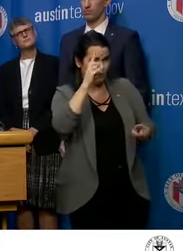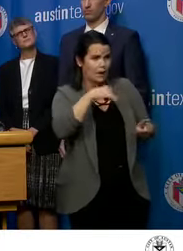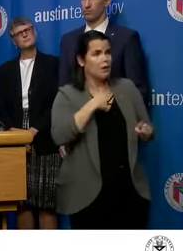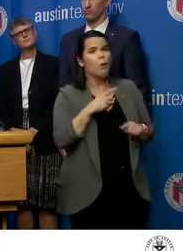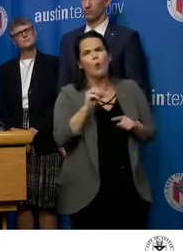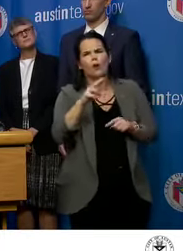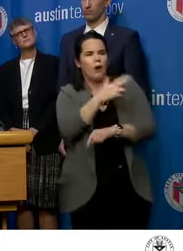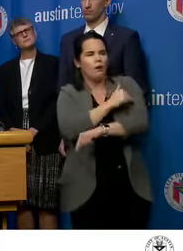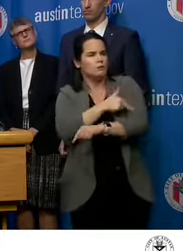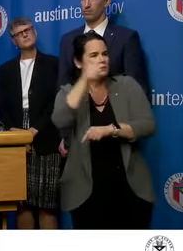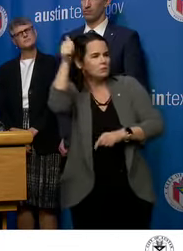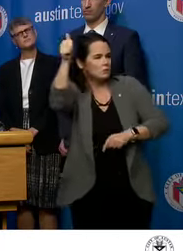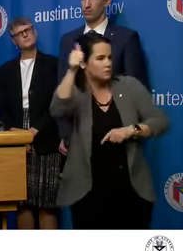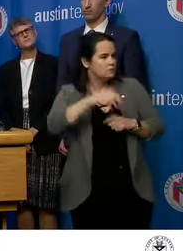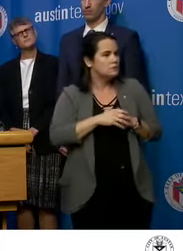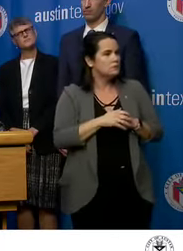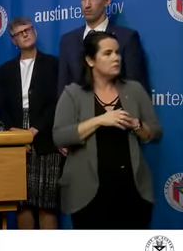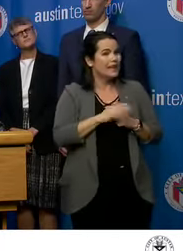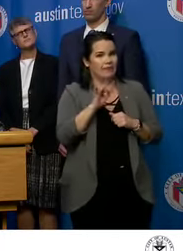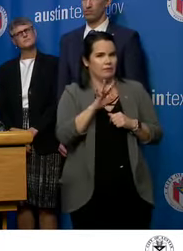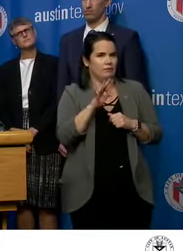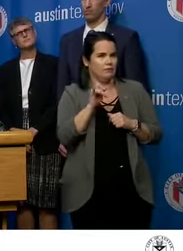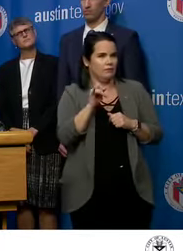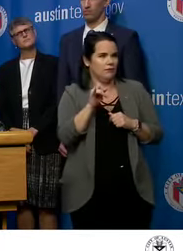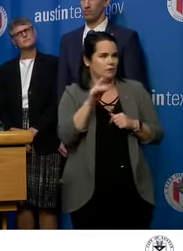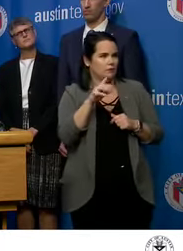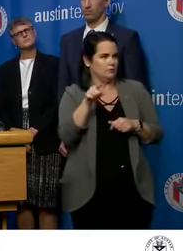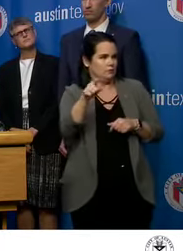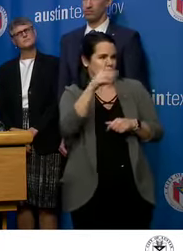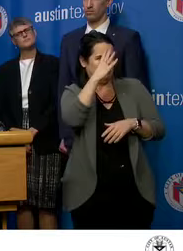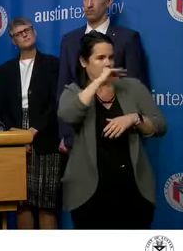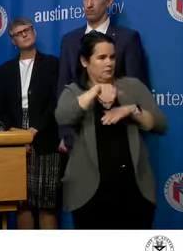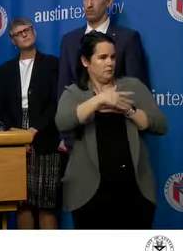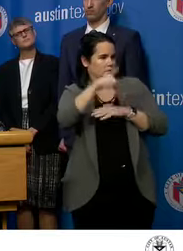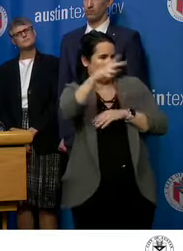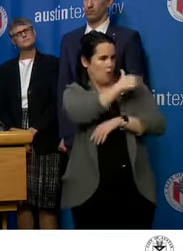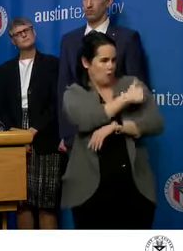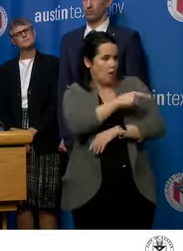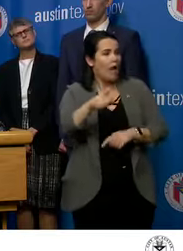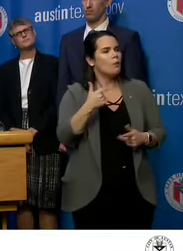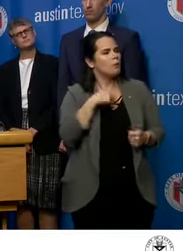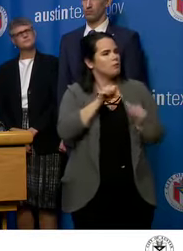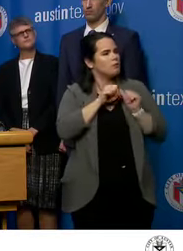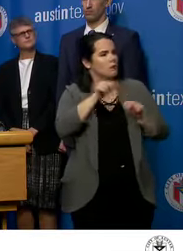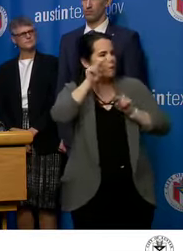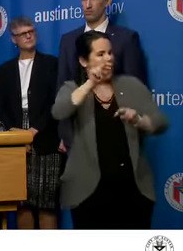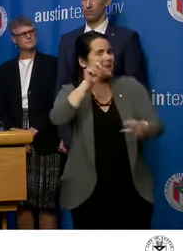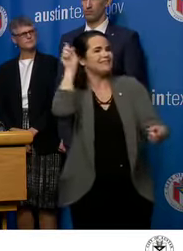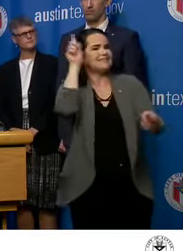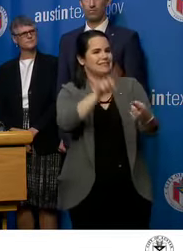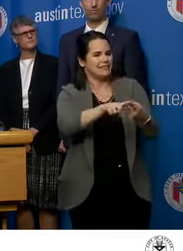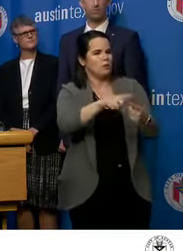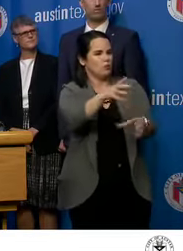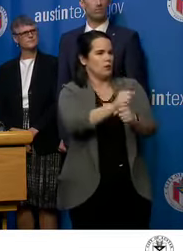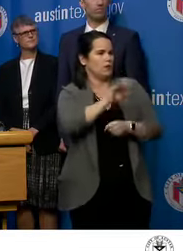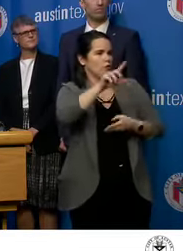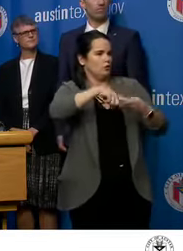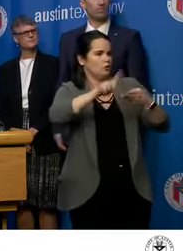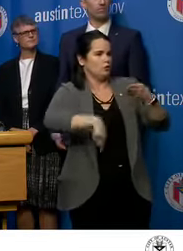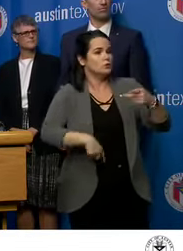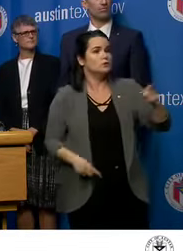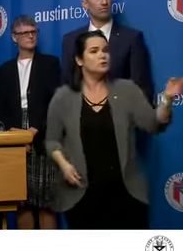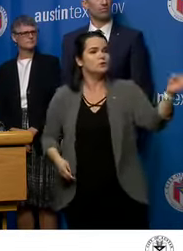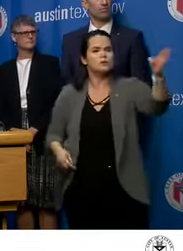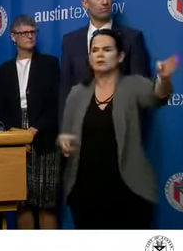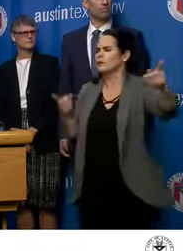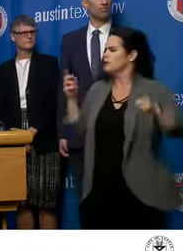systems, uh, if they're in the hospital and they will continue to be monitored until we have results back. Right. Dr. Escott, can